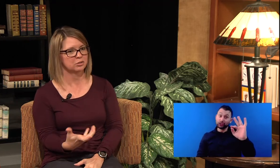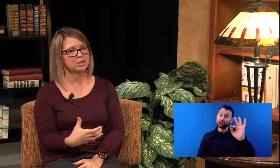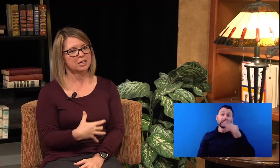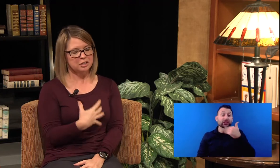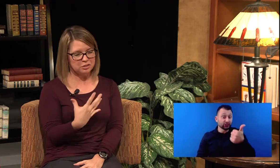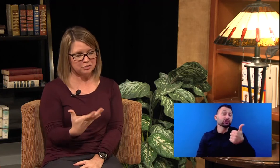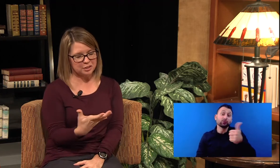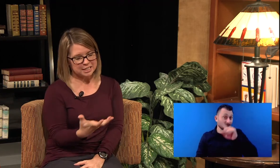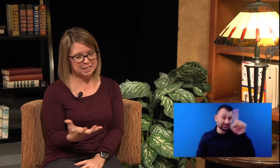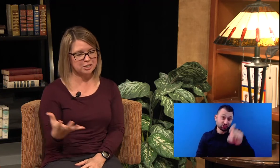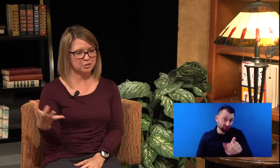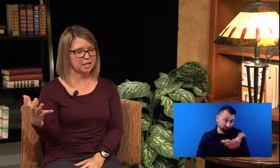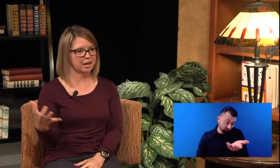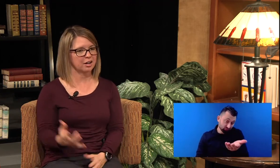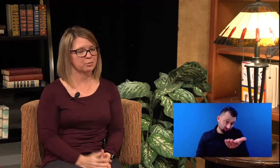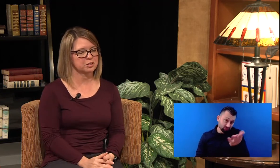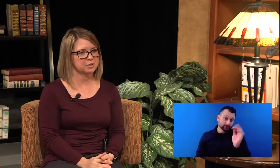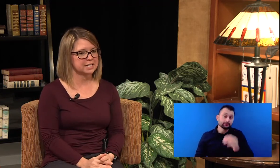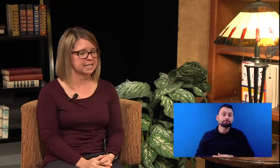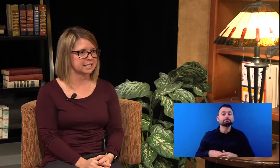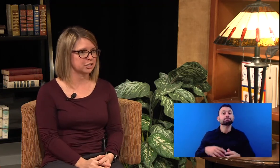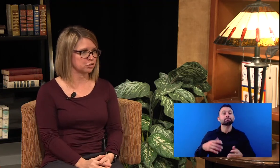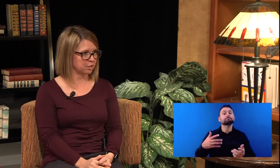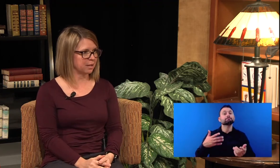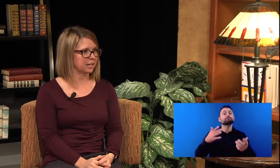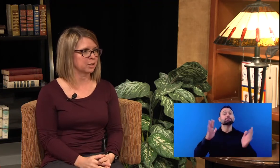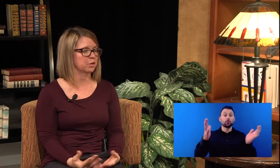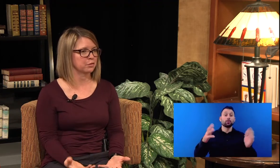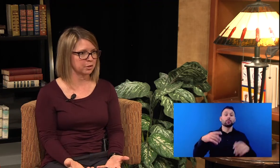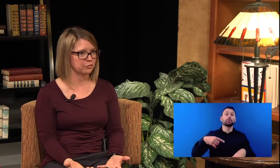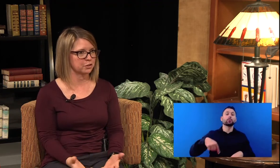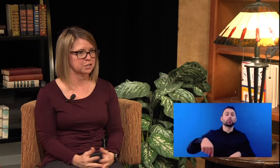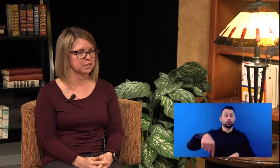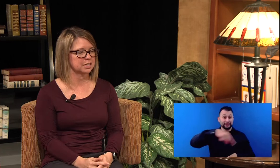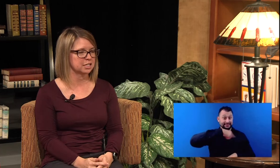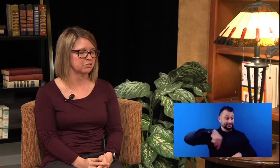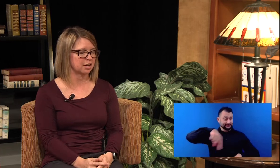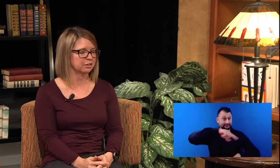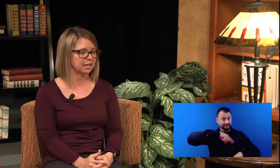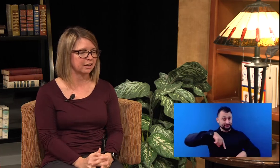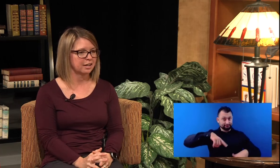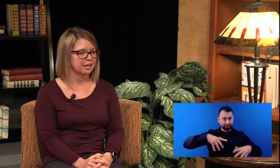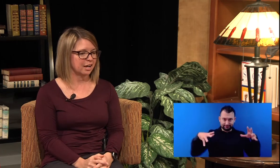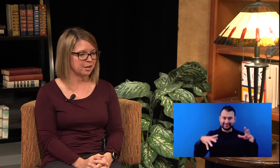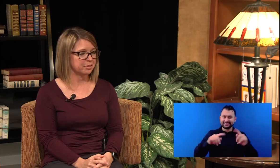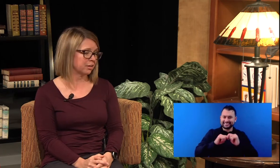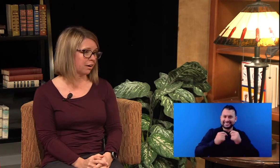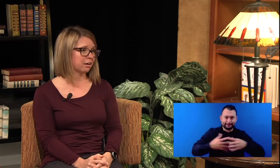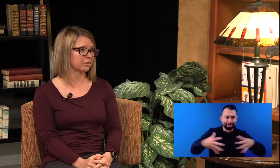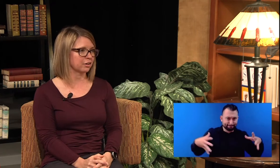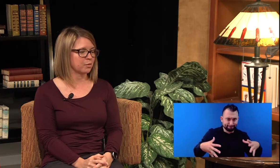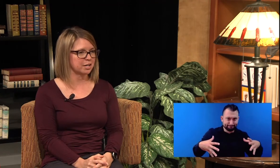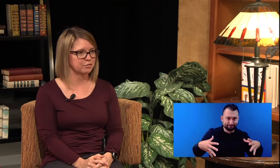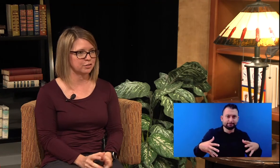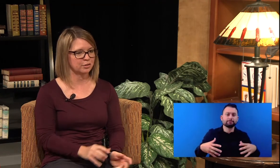to continue care. We're doing testing treatment and then we are referred to continued healthcare. Um, there are, there are quite a few,